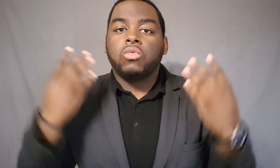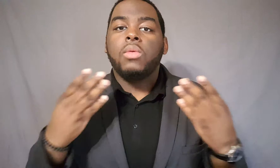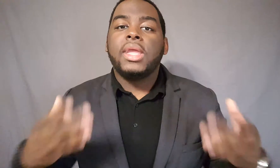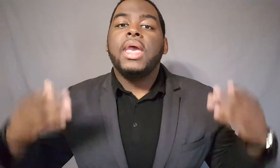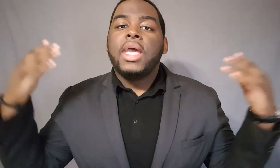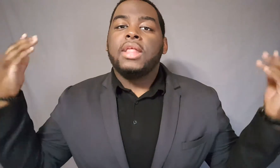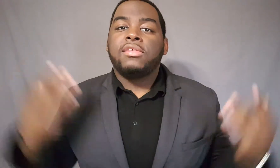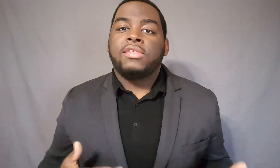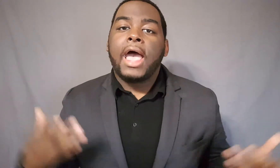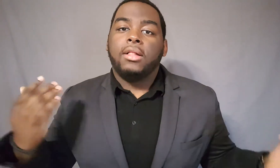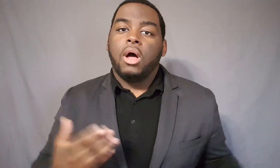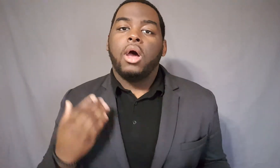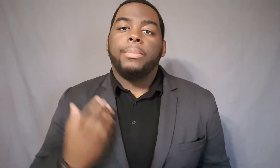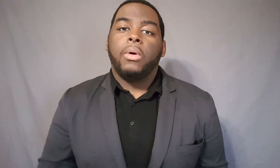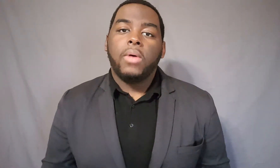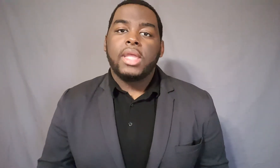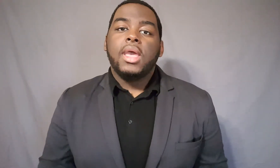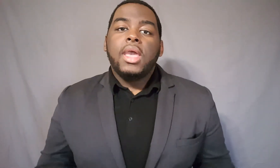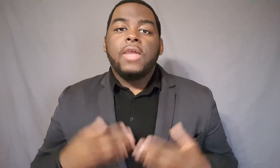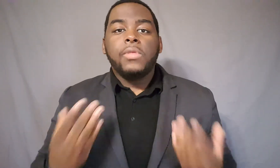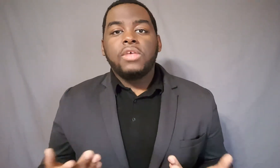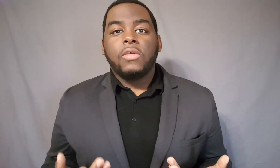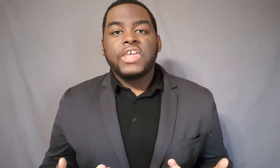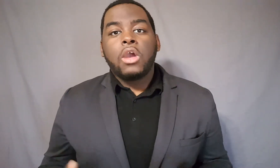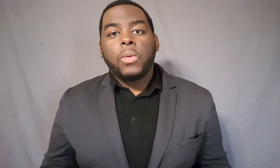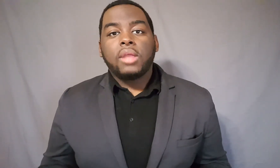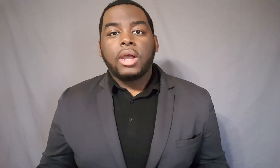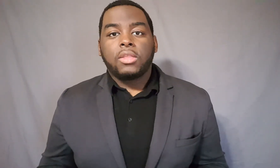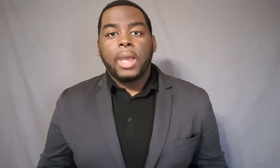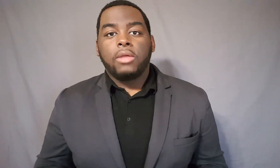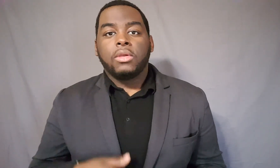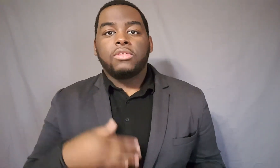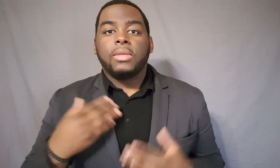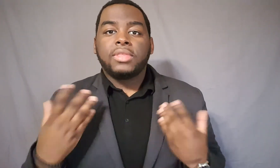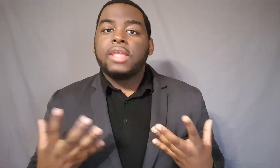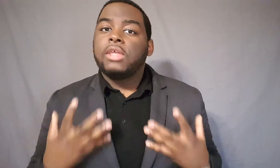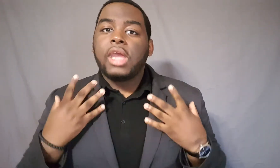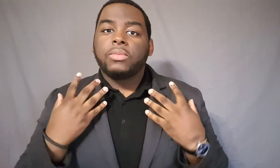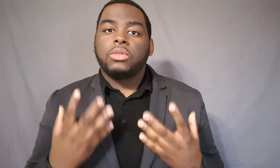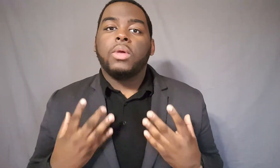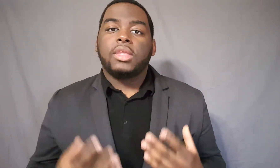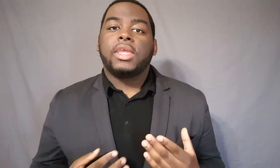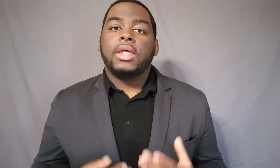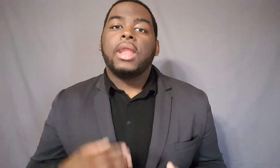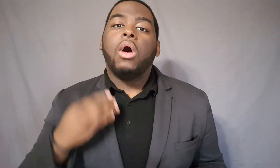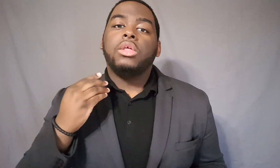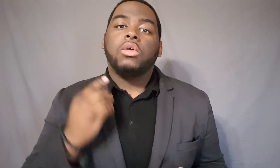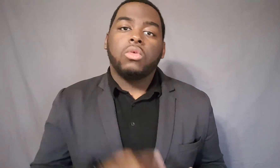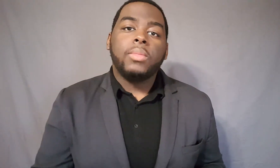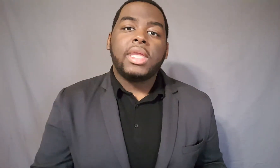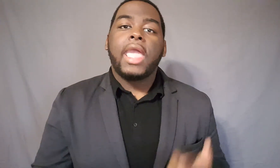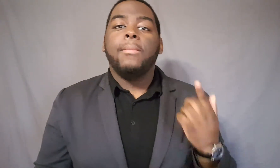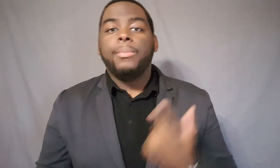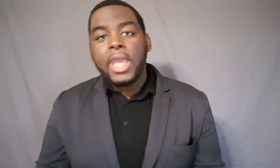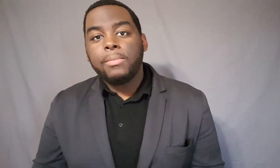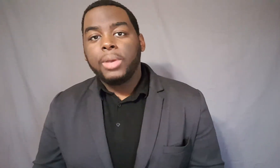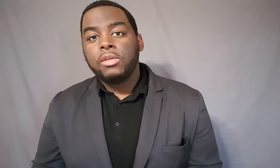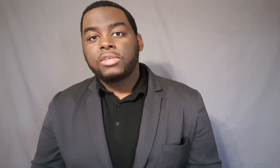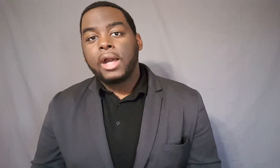grooming and his style on point. If you missed the video where I talked about there are some things that you guys were doing to killing not only your grooming game, but your scout